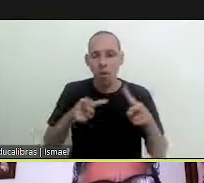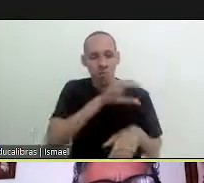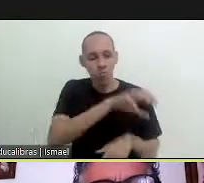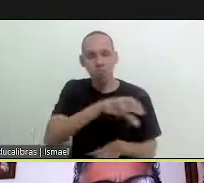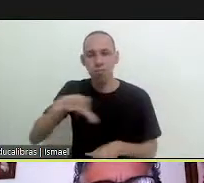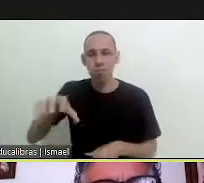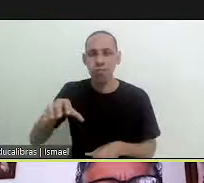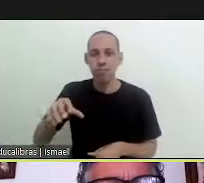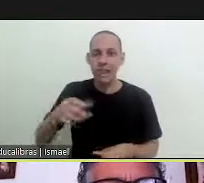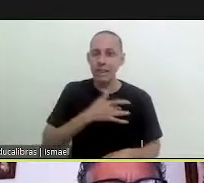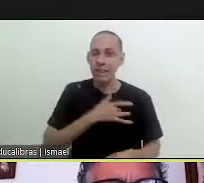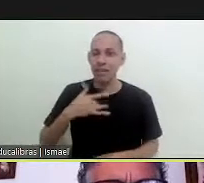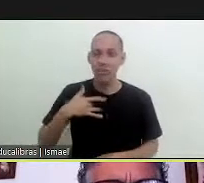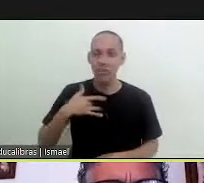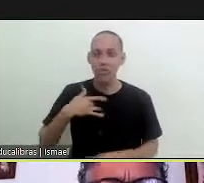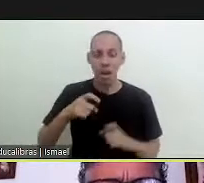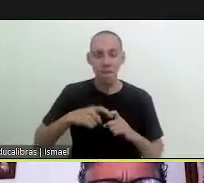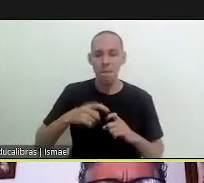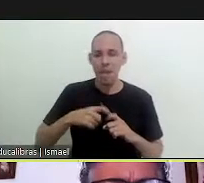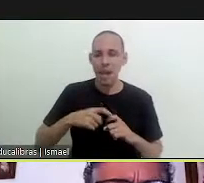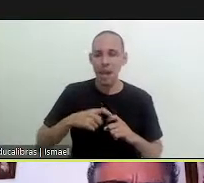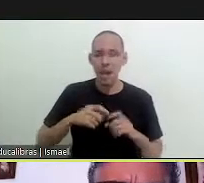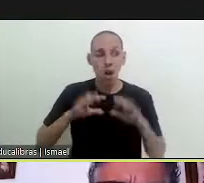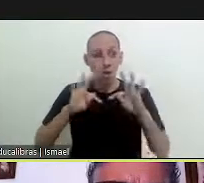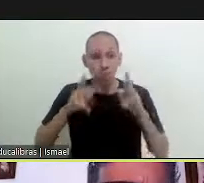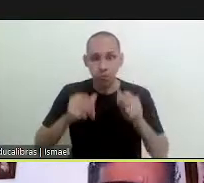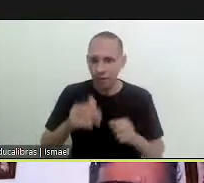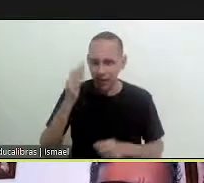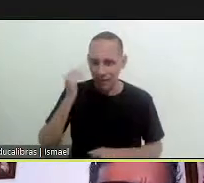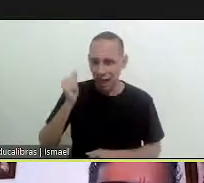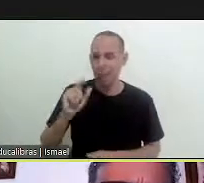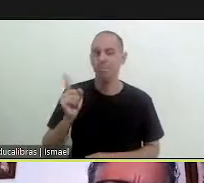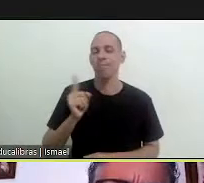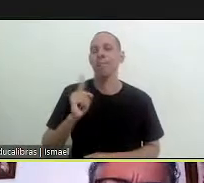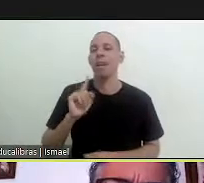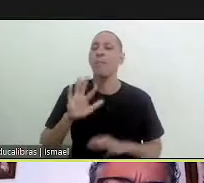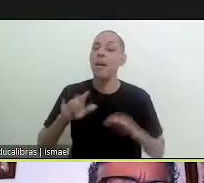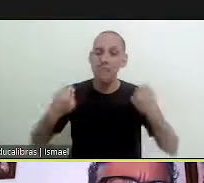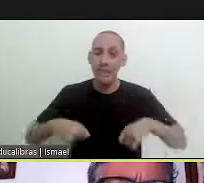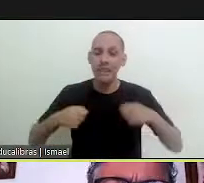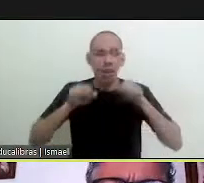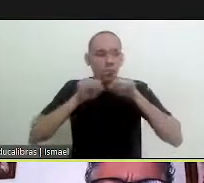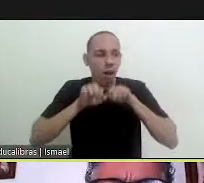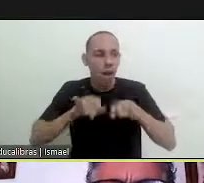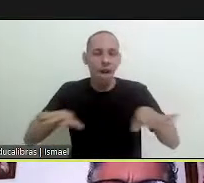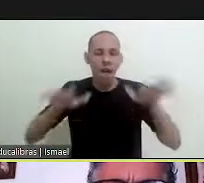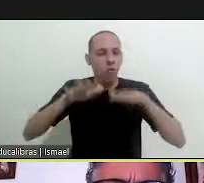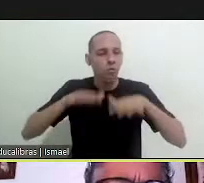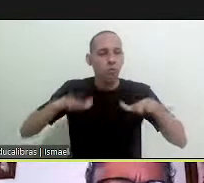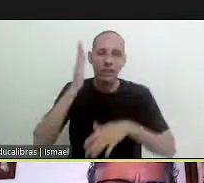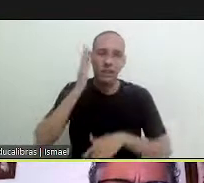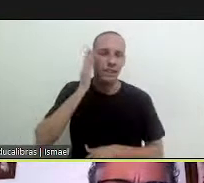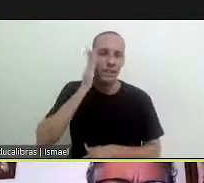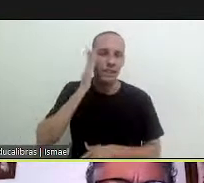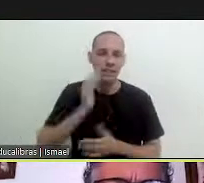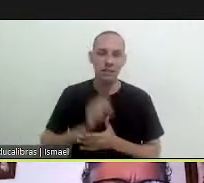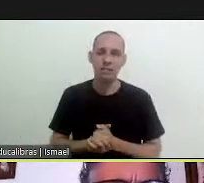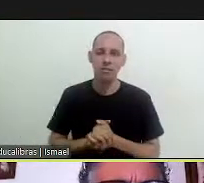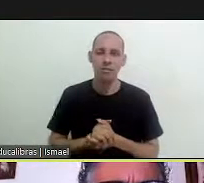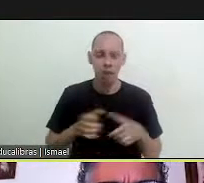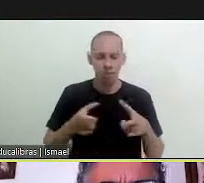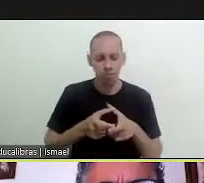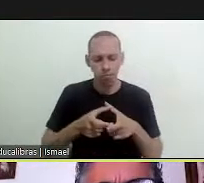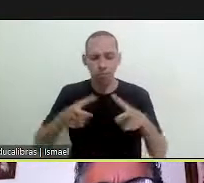all the health centers or even all the physicians who take care at any level or in any place